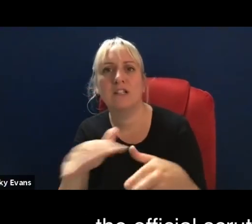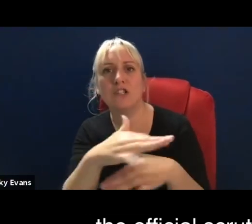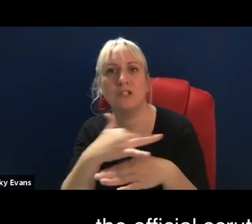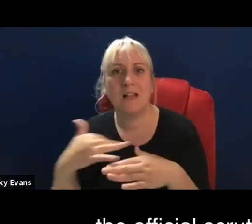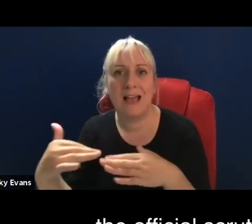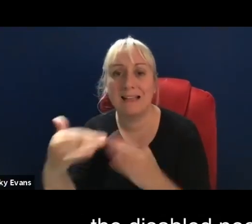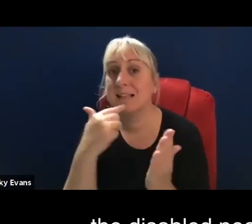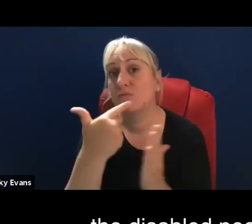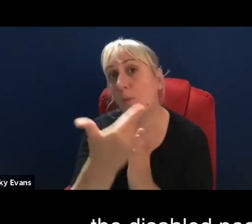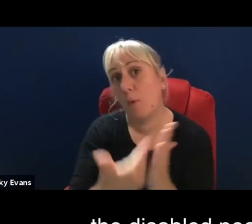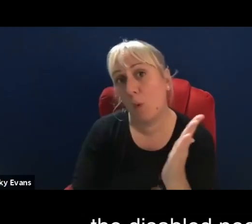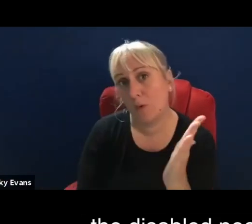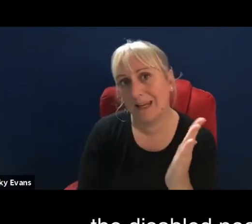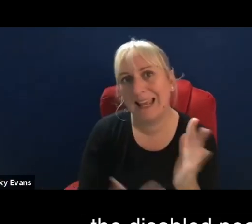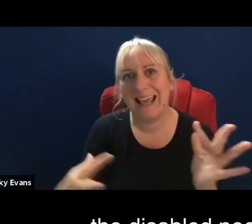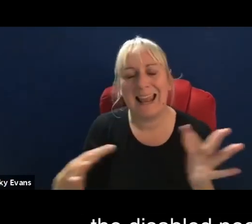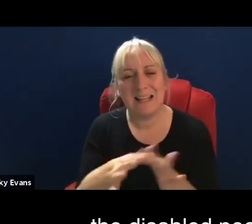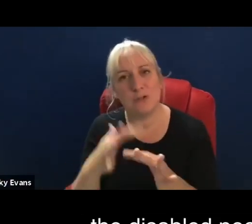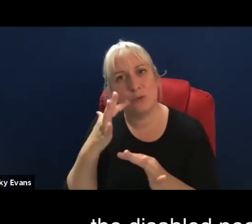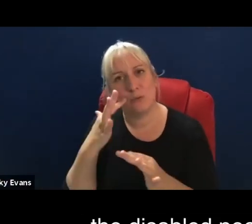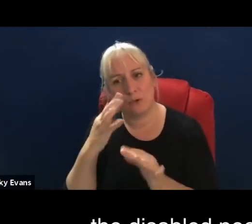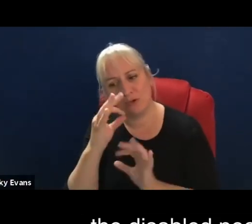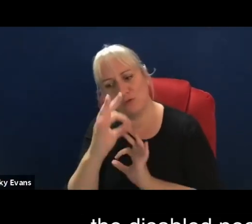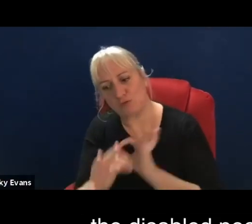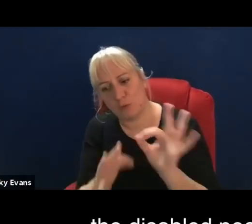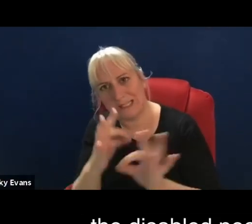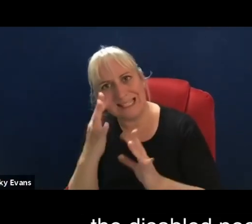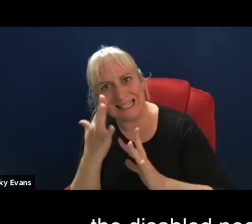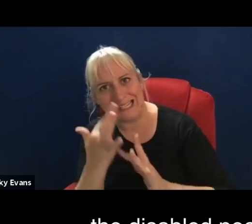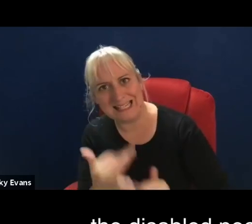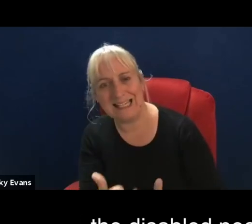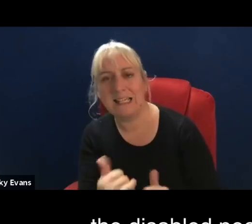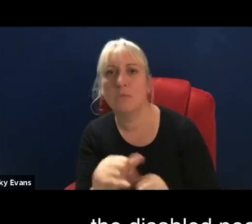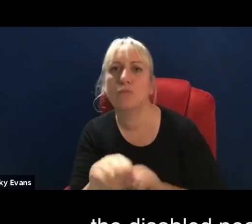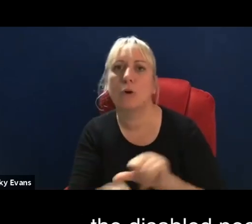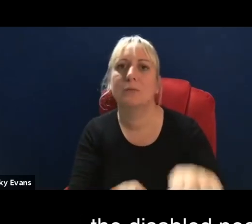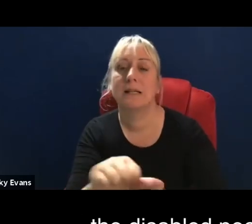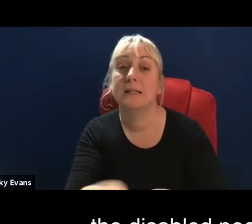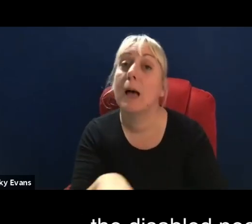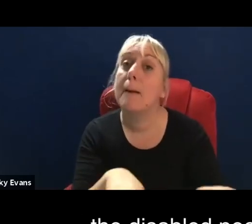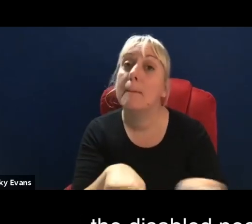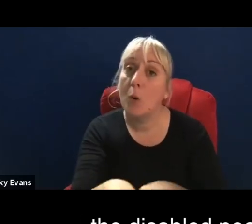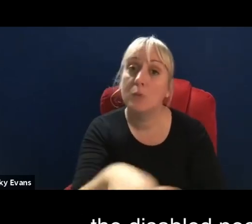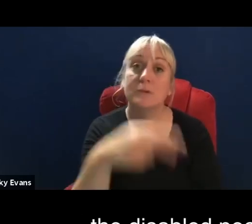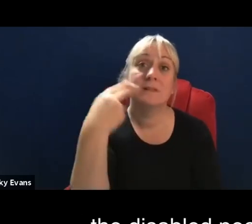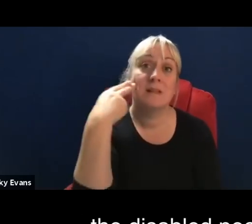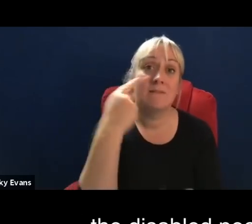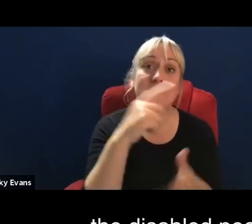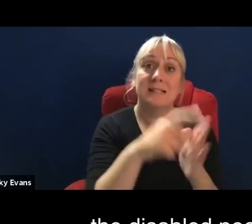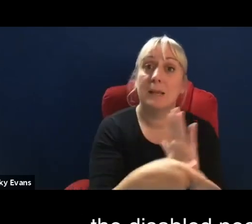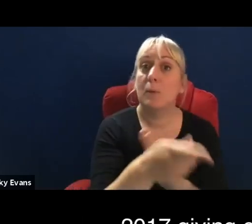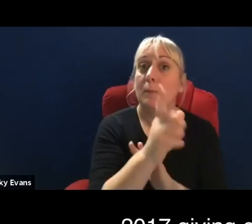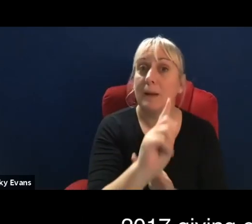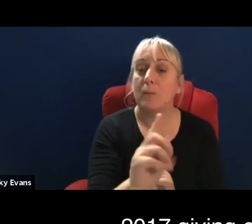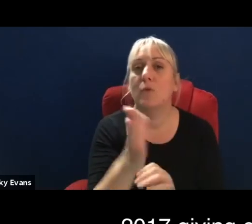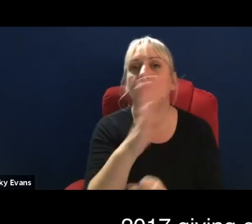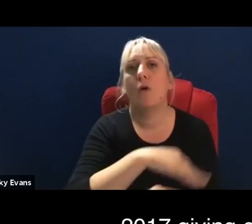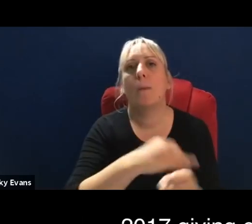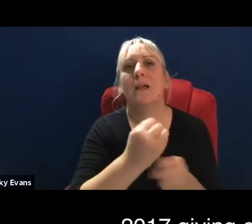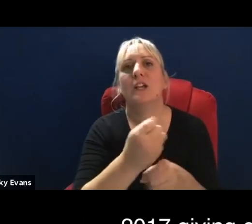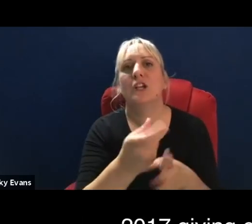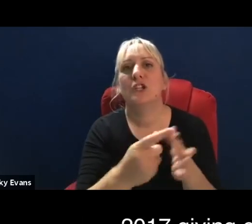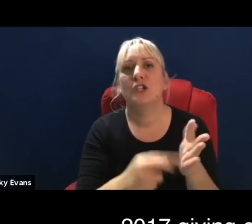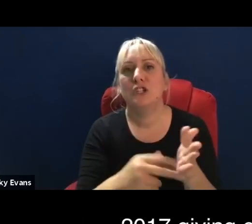process. And it's also important to know that most of the disabled people in Geneva, deaf and disabled people in Geneva in 2017,